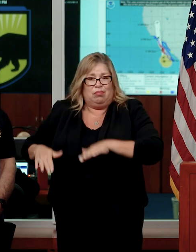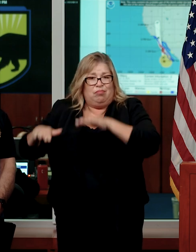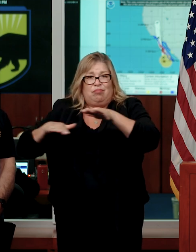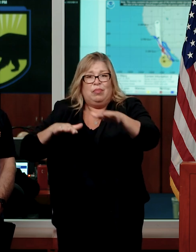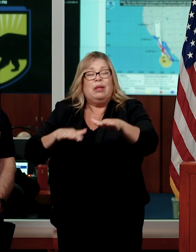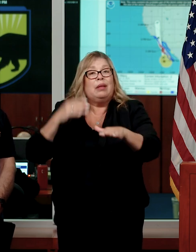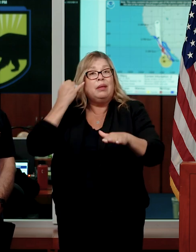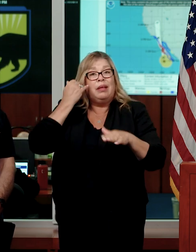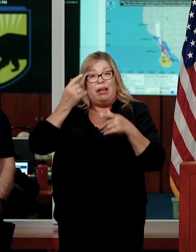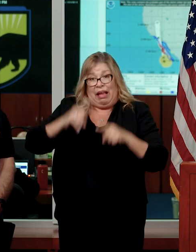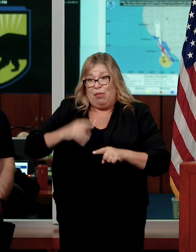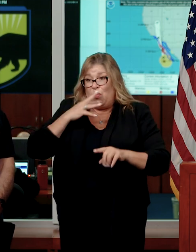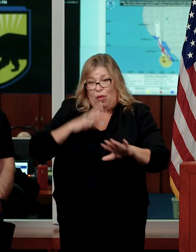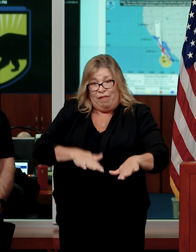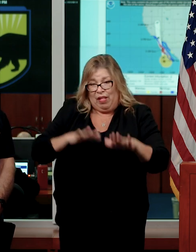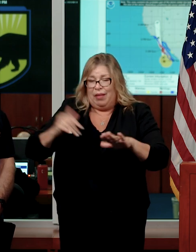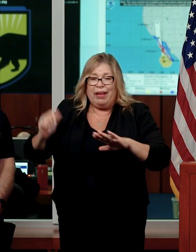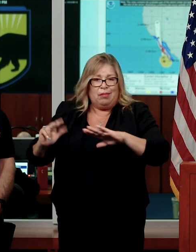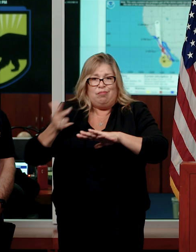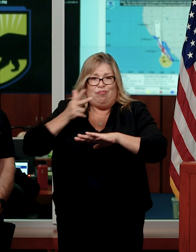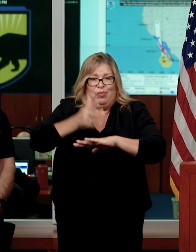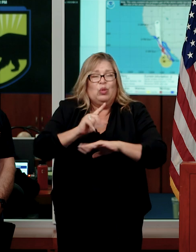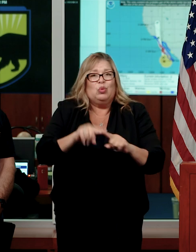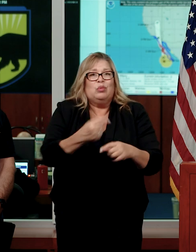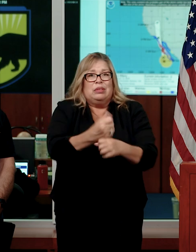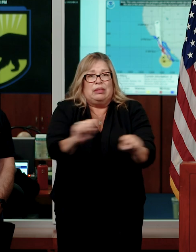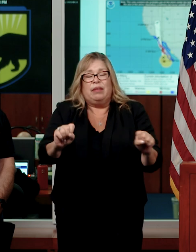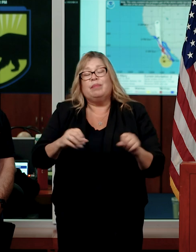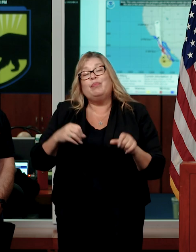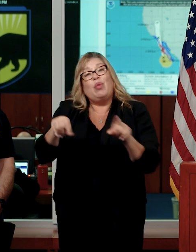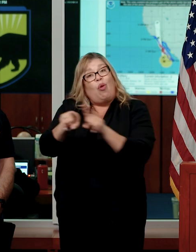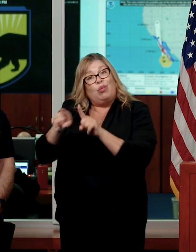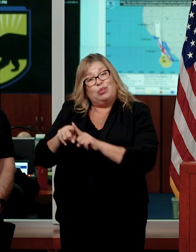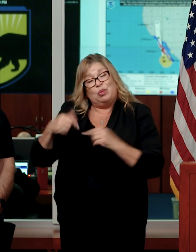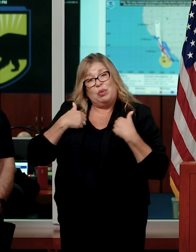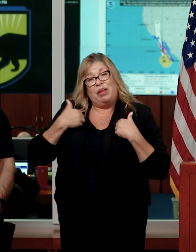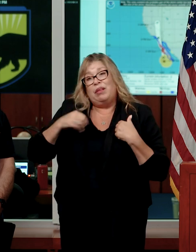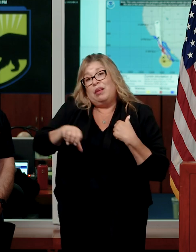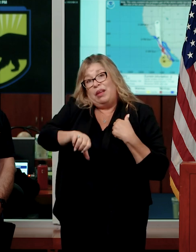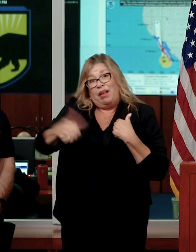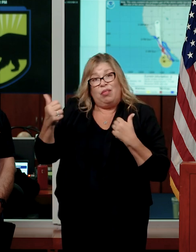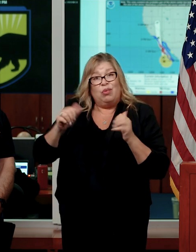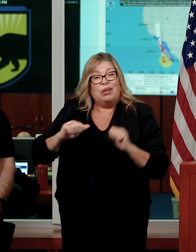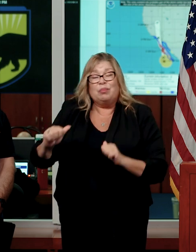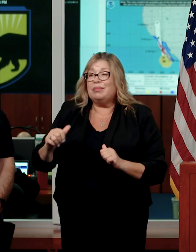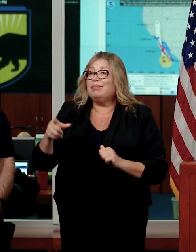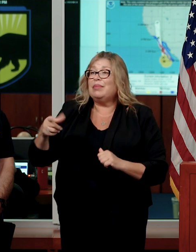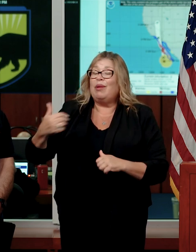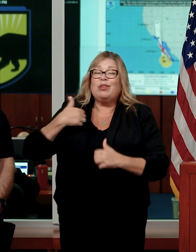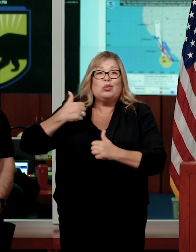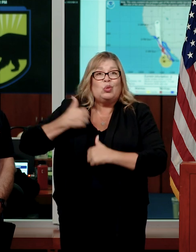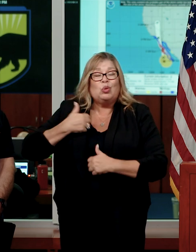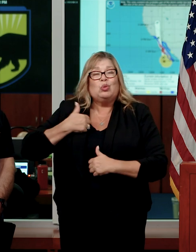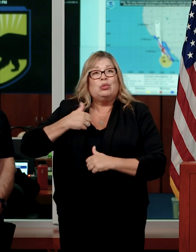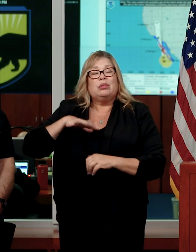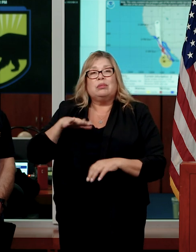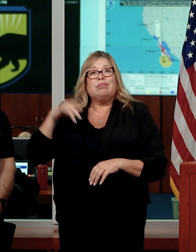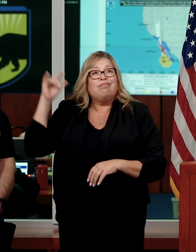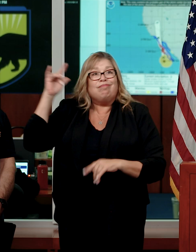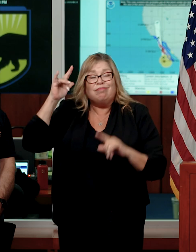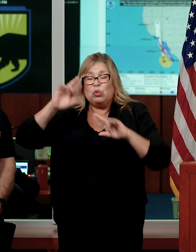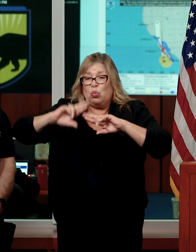need may arise. In addition, we also have other capabilities, soldiers, airmen who are